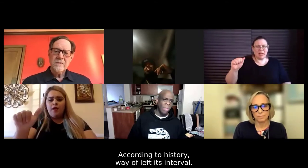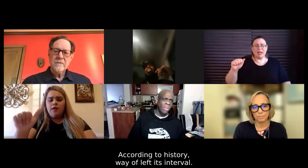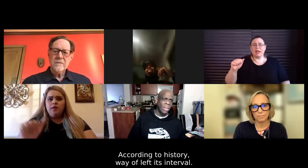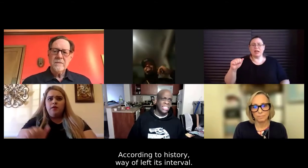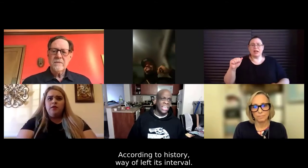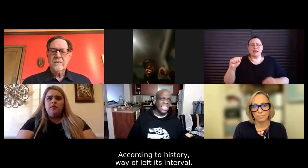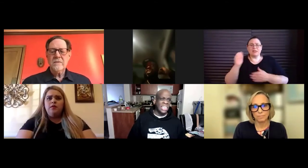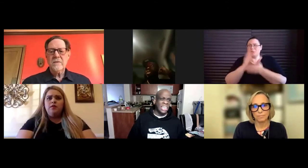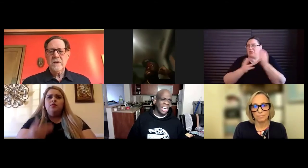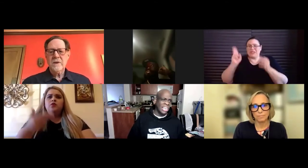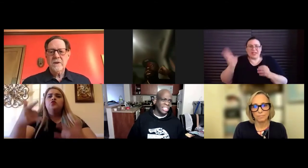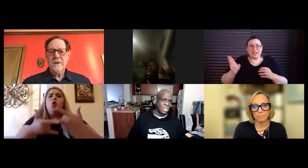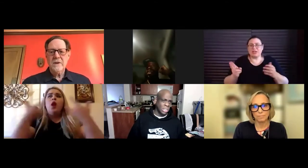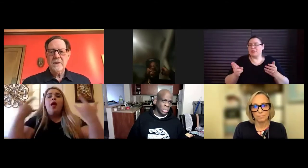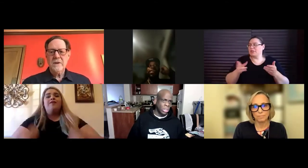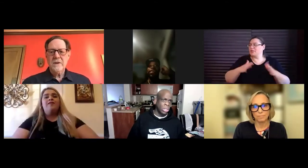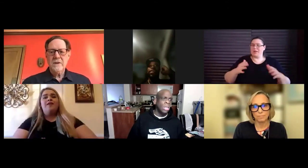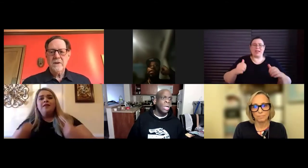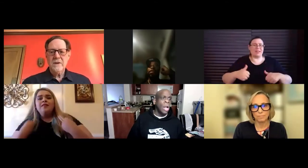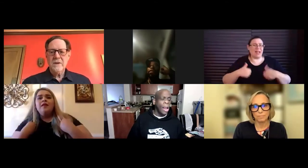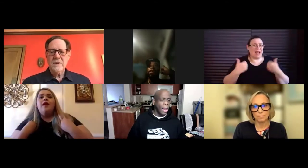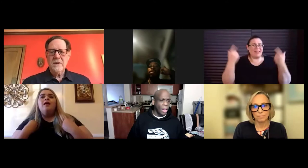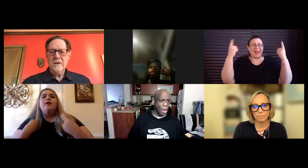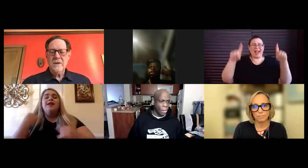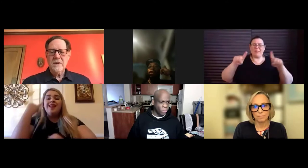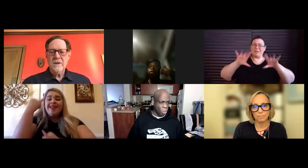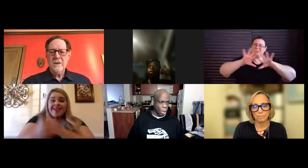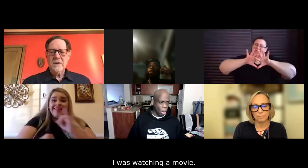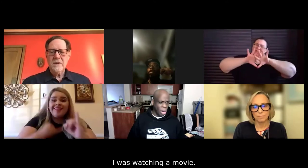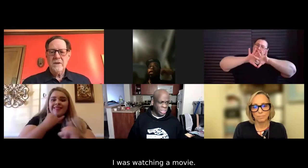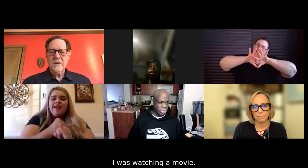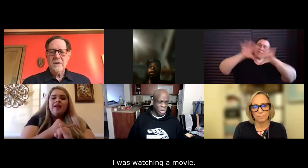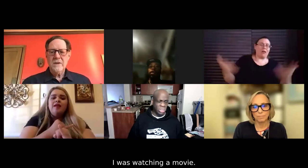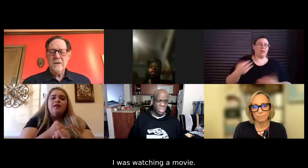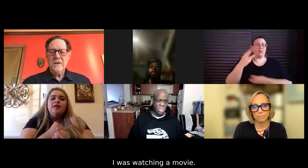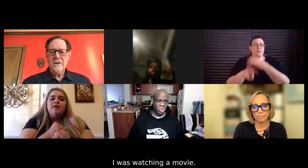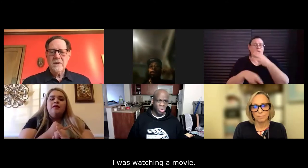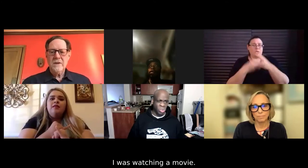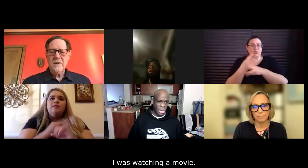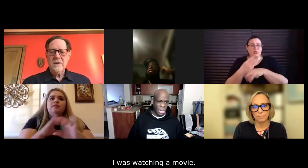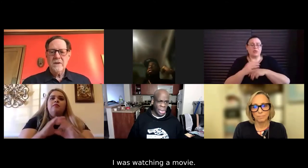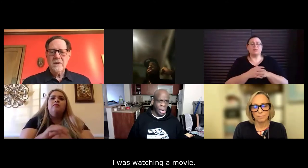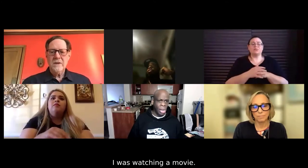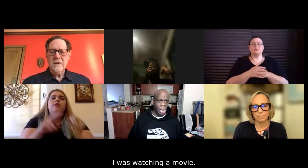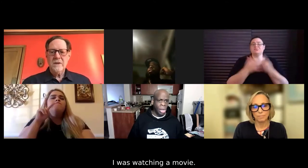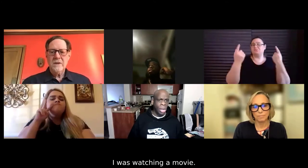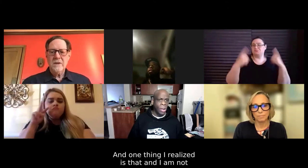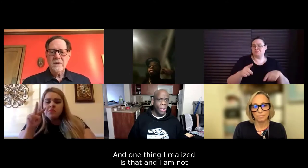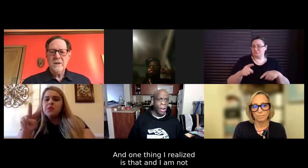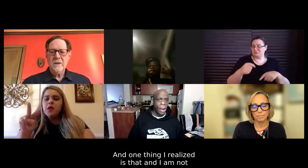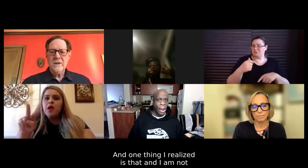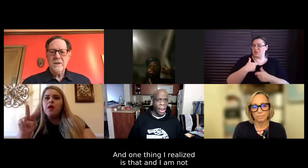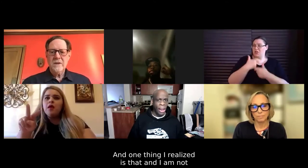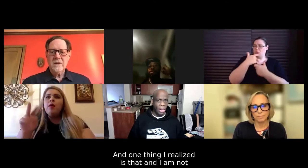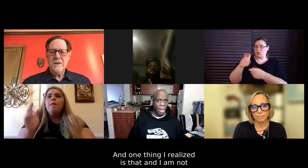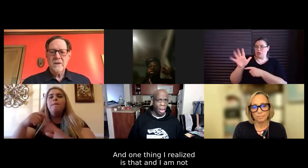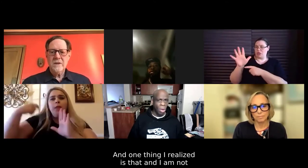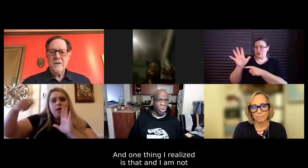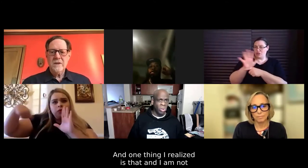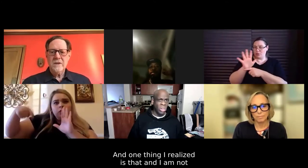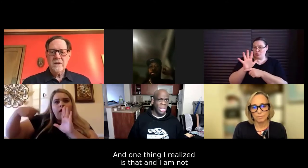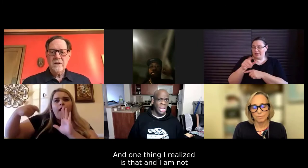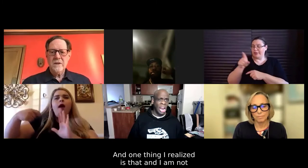of life, it's international. And I was watching the movie and